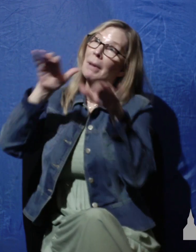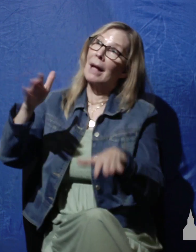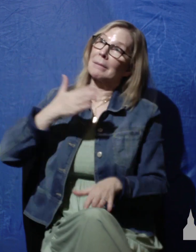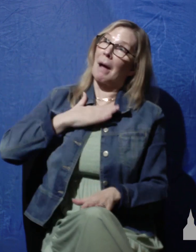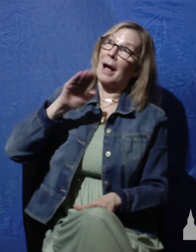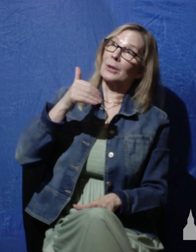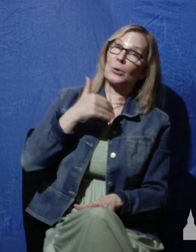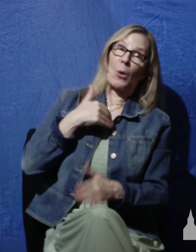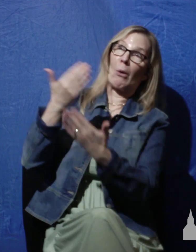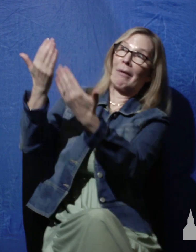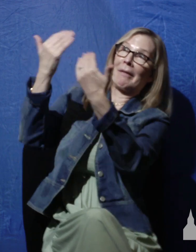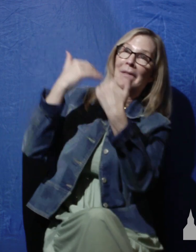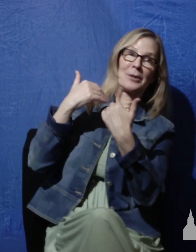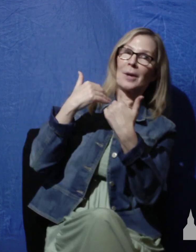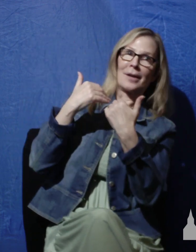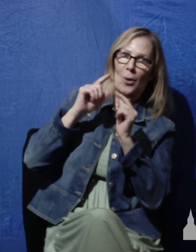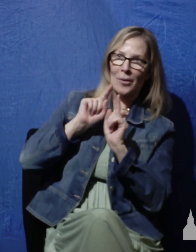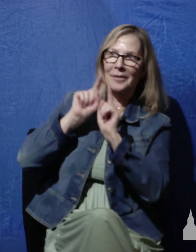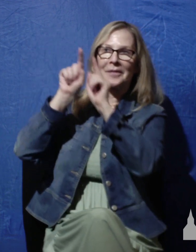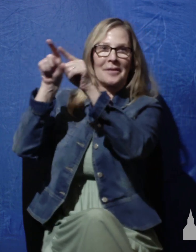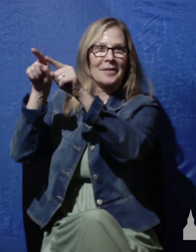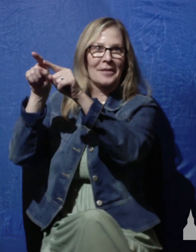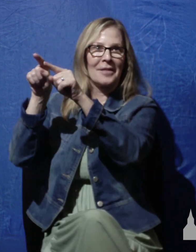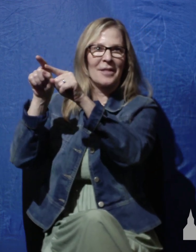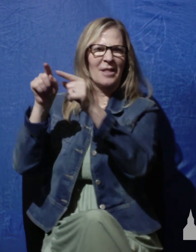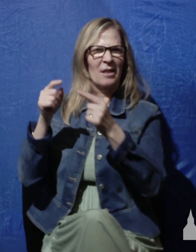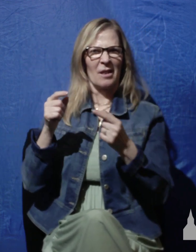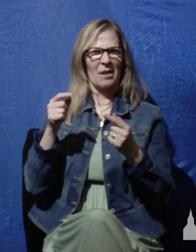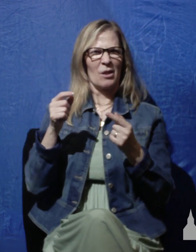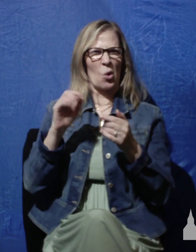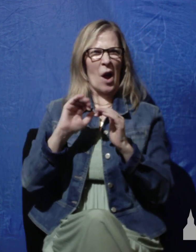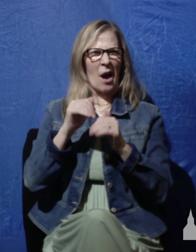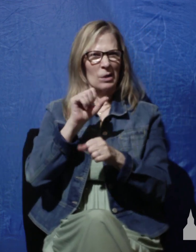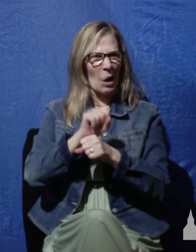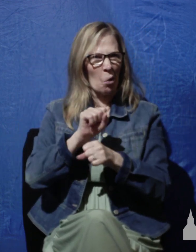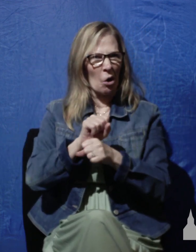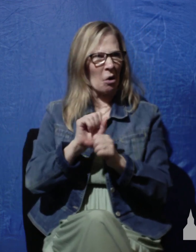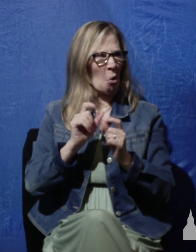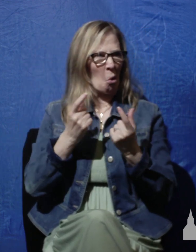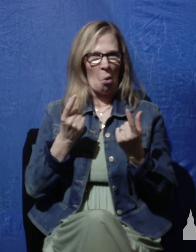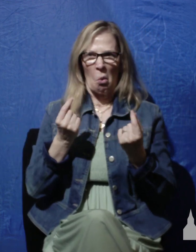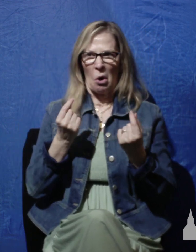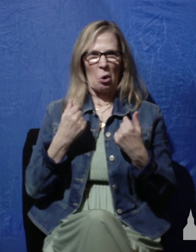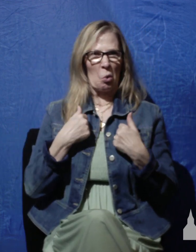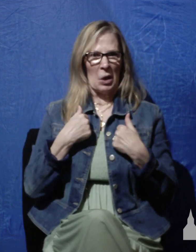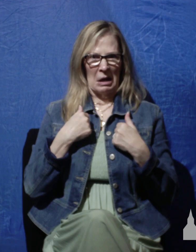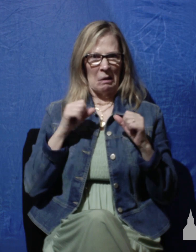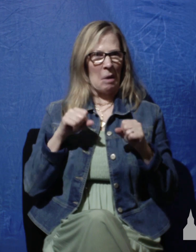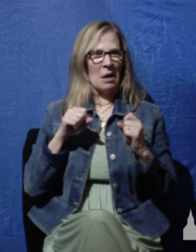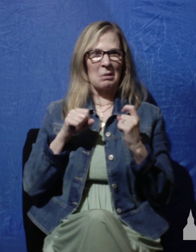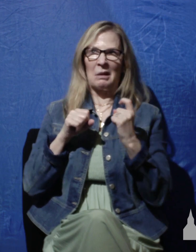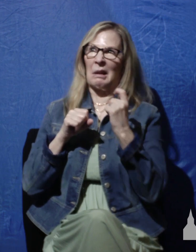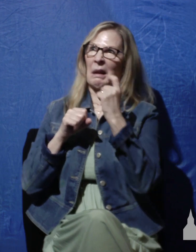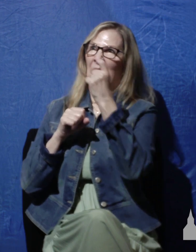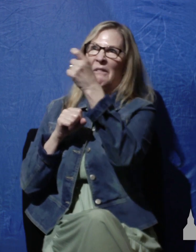What can we possibly bestow or give to God since he has everything and he needs nothing?